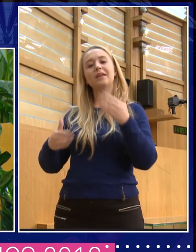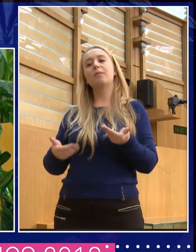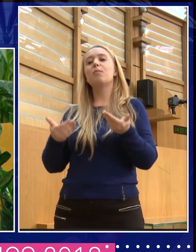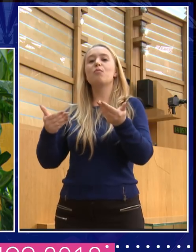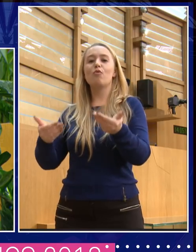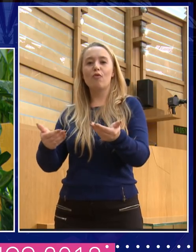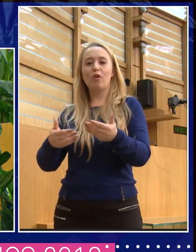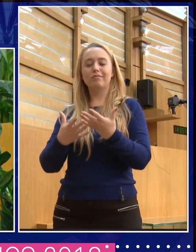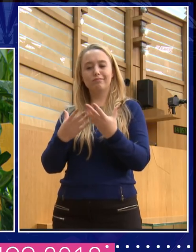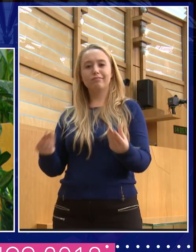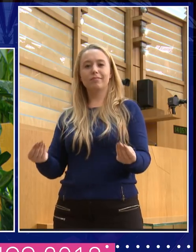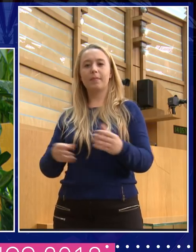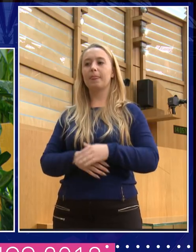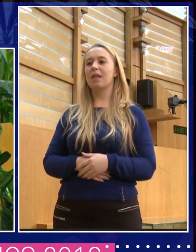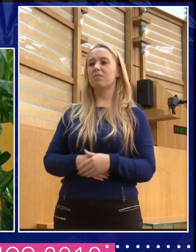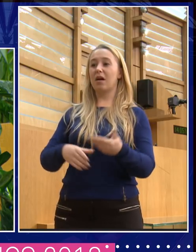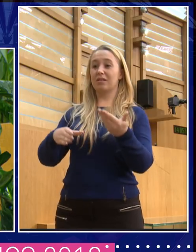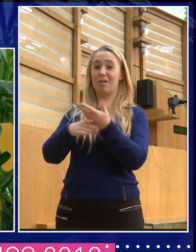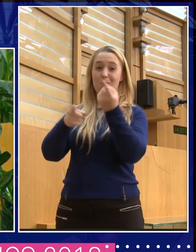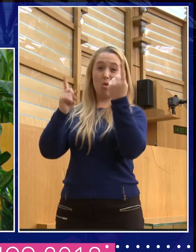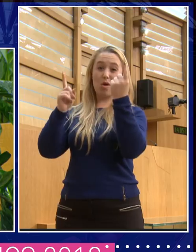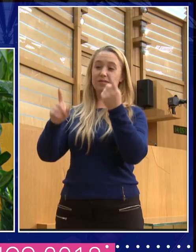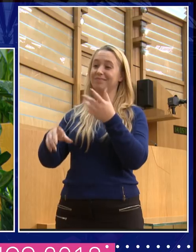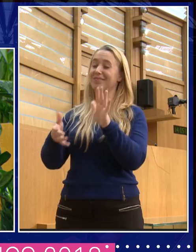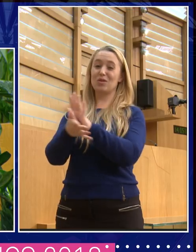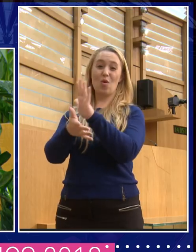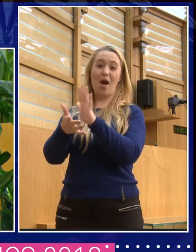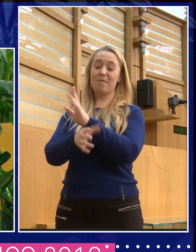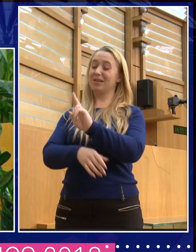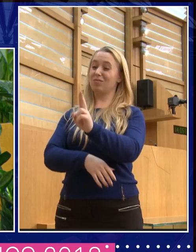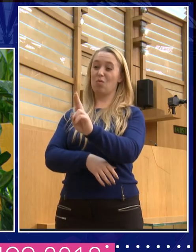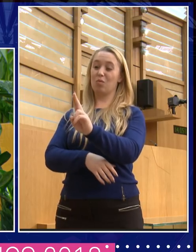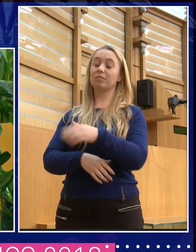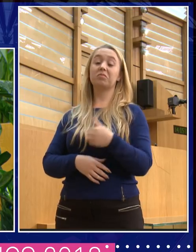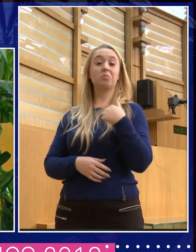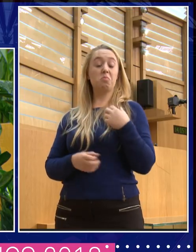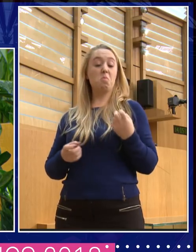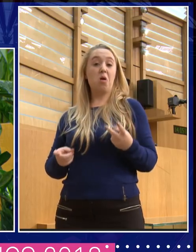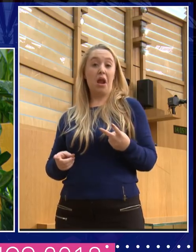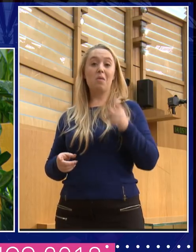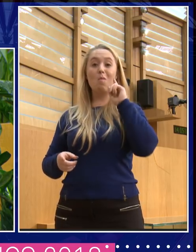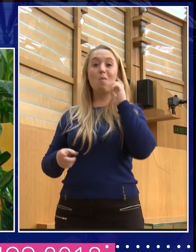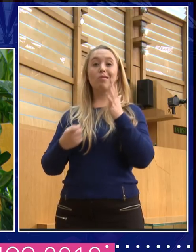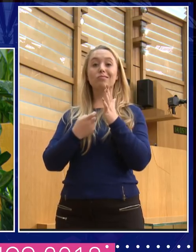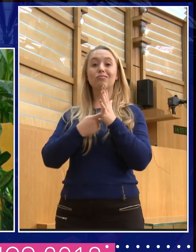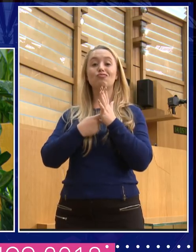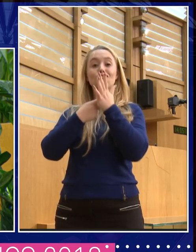but they said, no, we're still not going to give them a job. I then said to him, look, I better just write you a reference because you're not going to be able to conceal this.